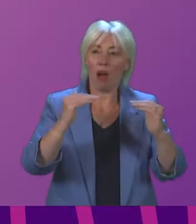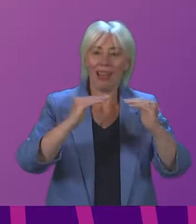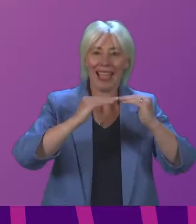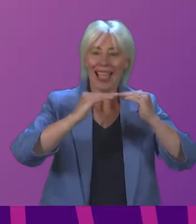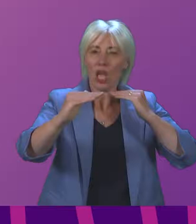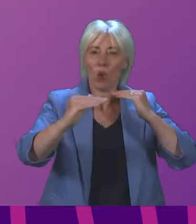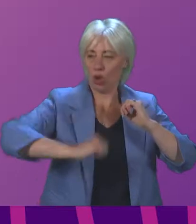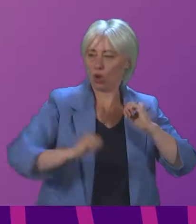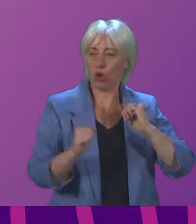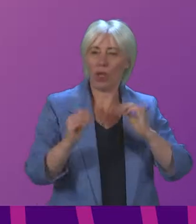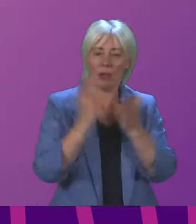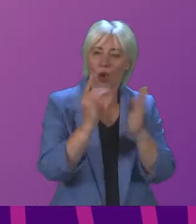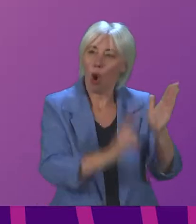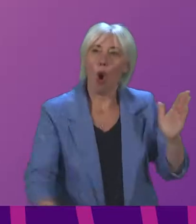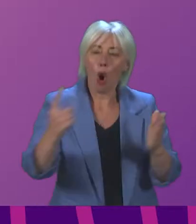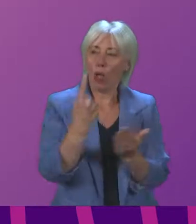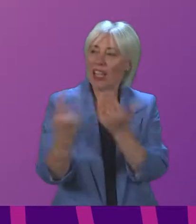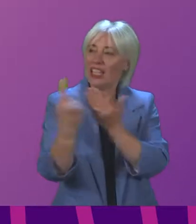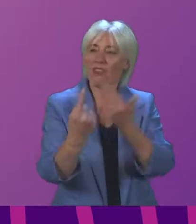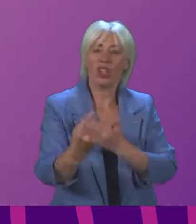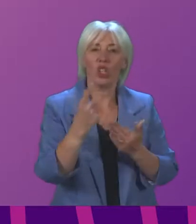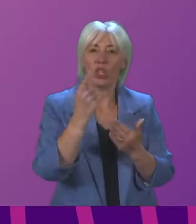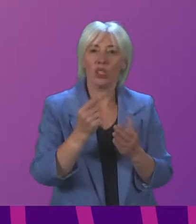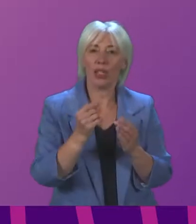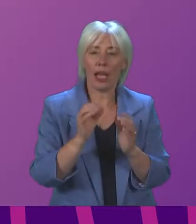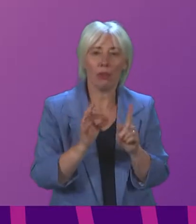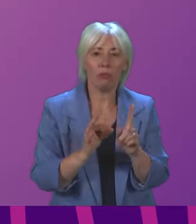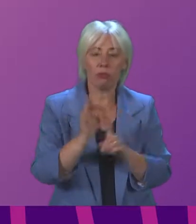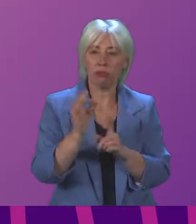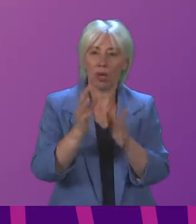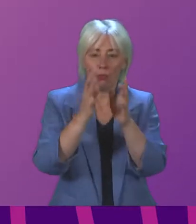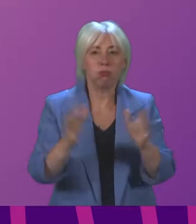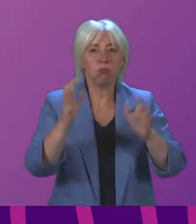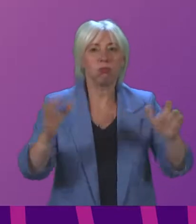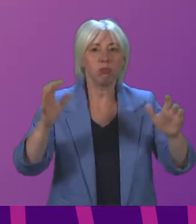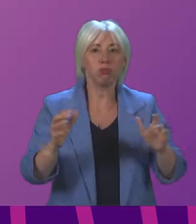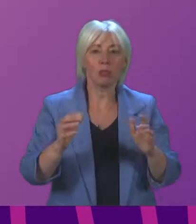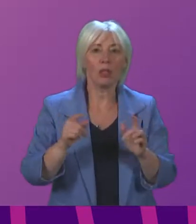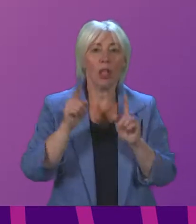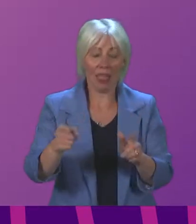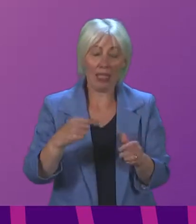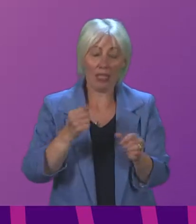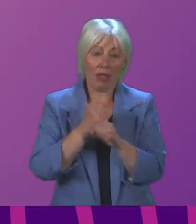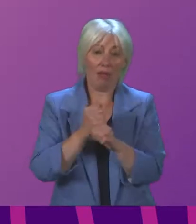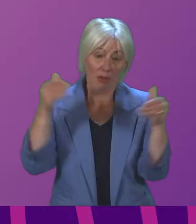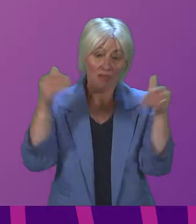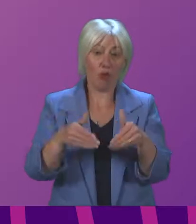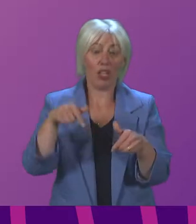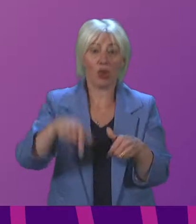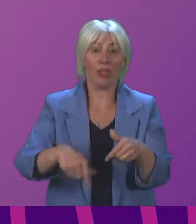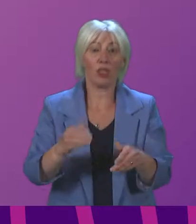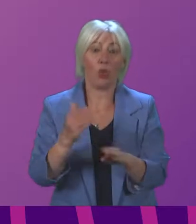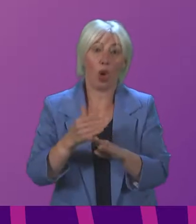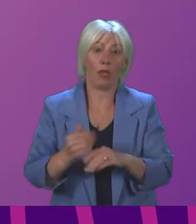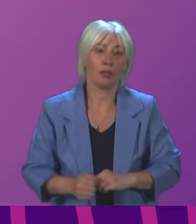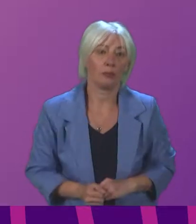every individual has the opportunity to prosper and to thrive. And that is the focus of the government's work on COVID recovery. Thank you. I